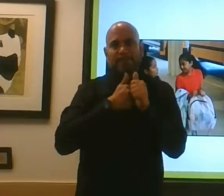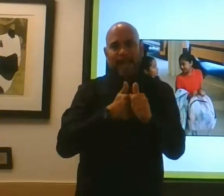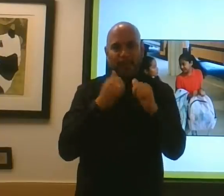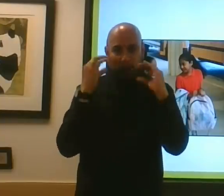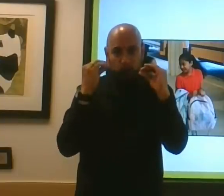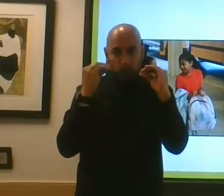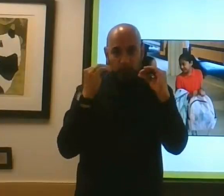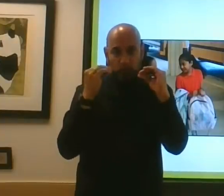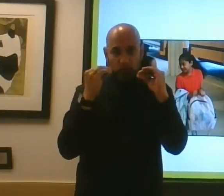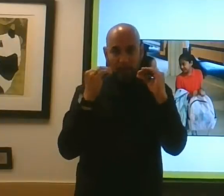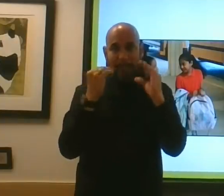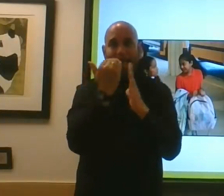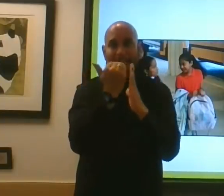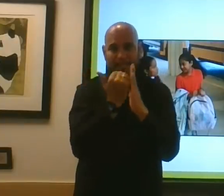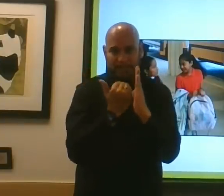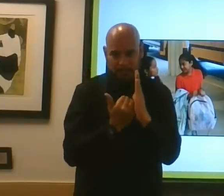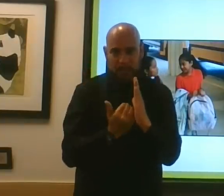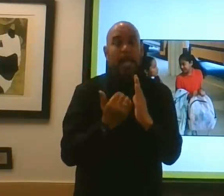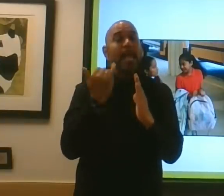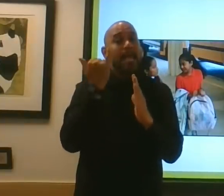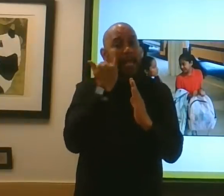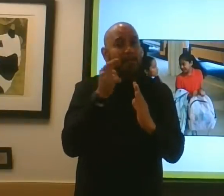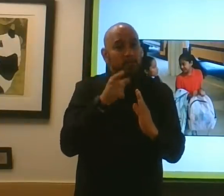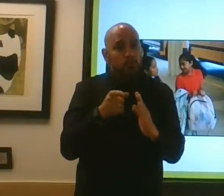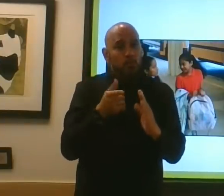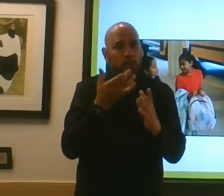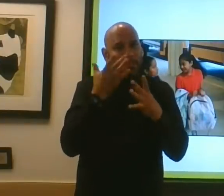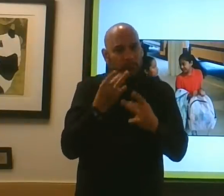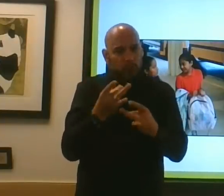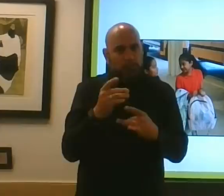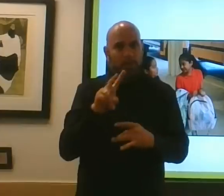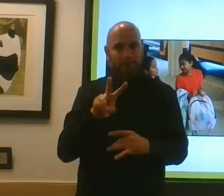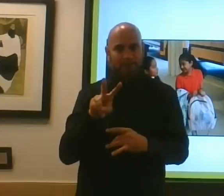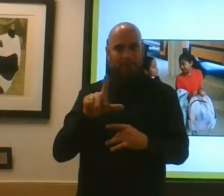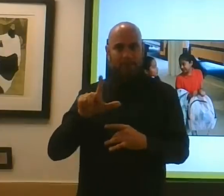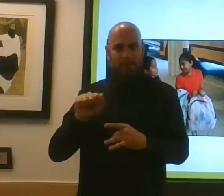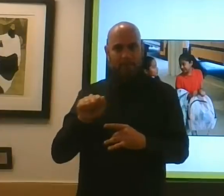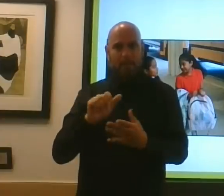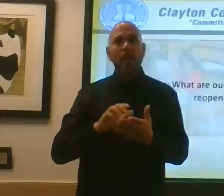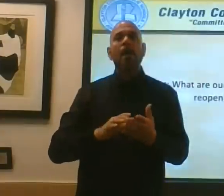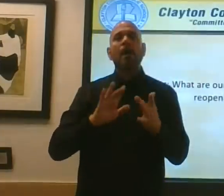the instructions if you're interested in the Virtual Learning Academy.